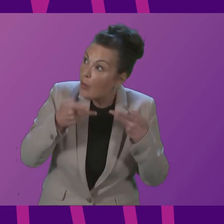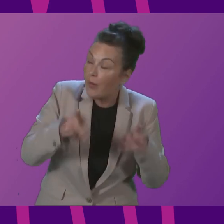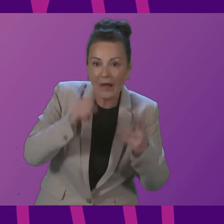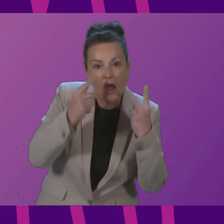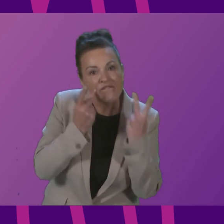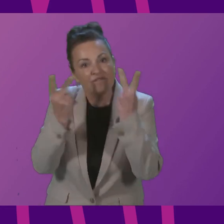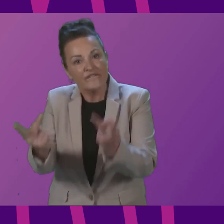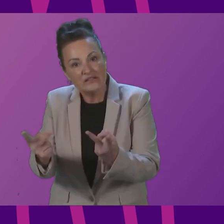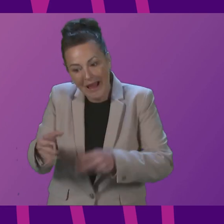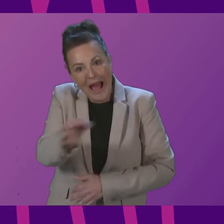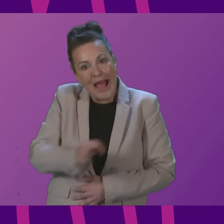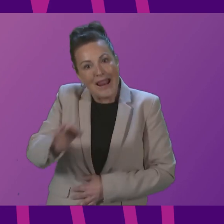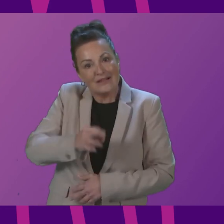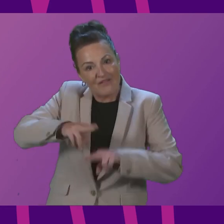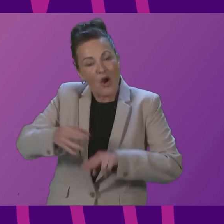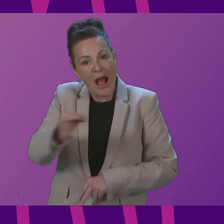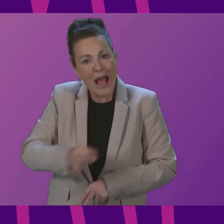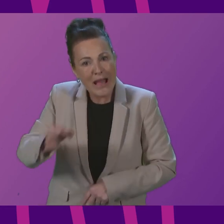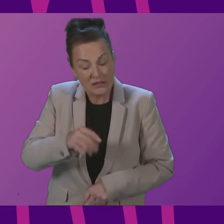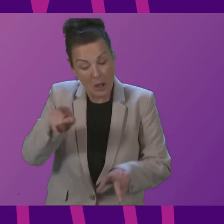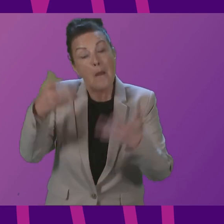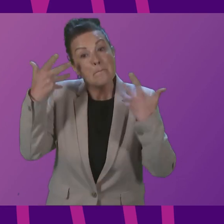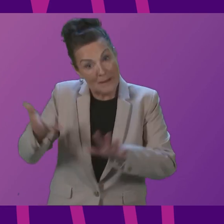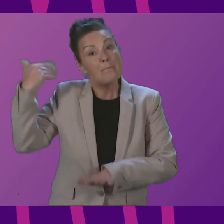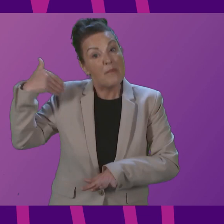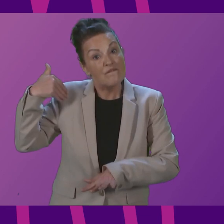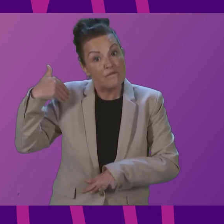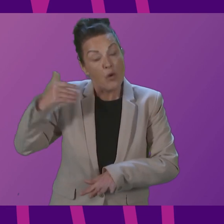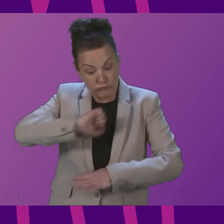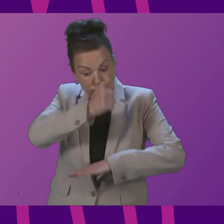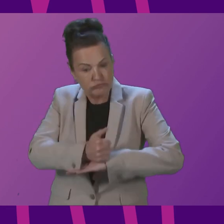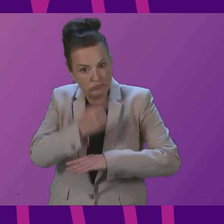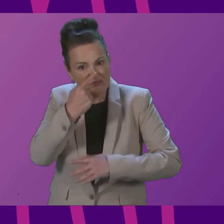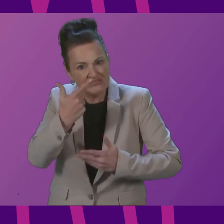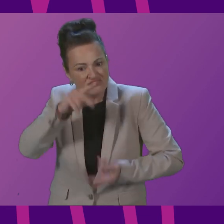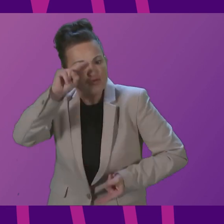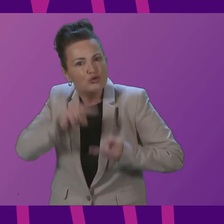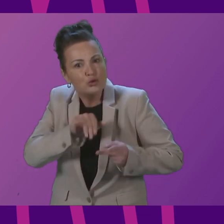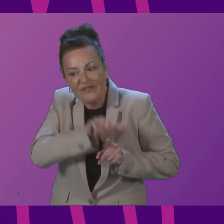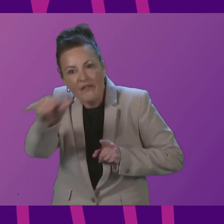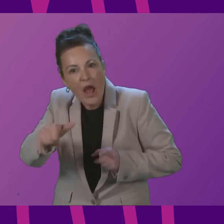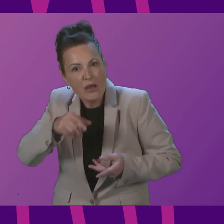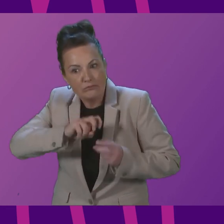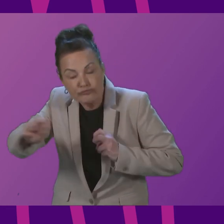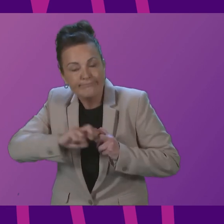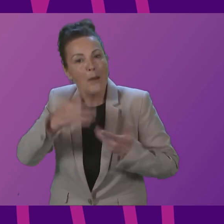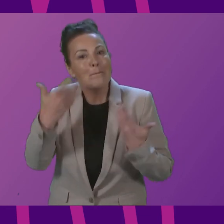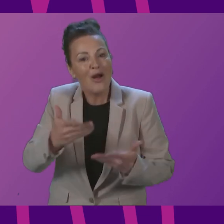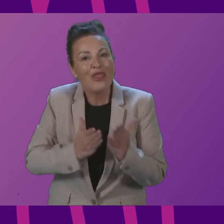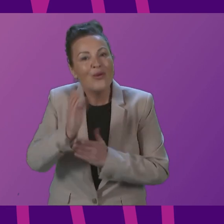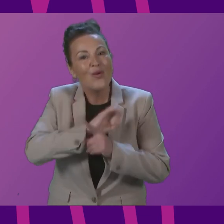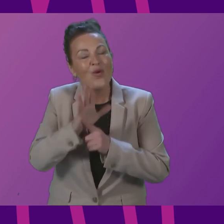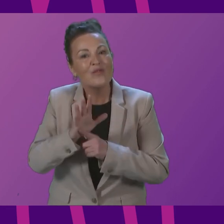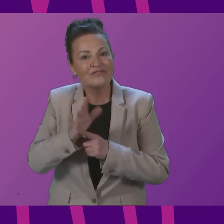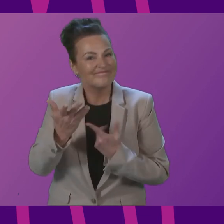visiting the islands at this poignant time I understand that the scheme was paused because of the pandemic and that there have been indications it might resume at some point later